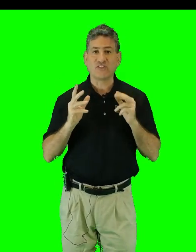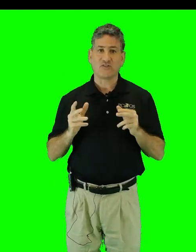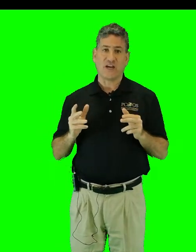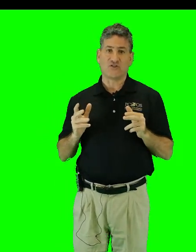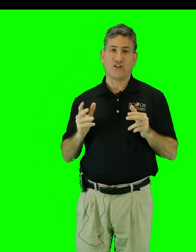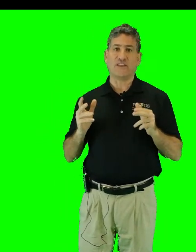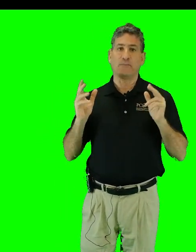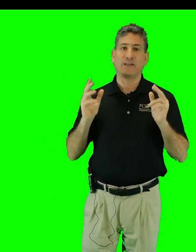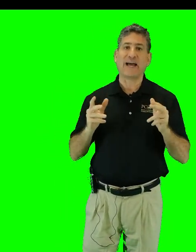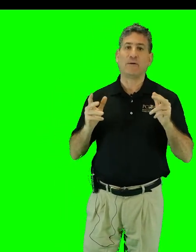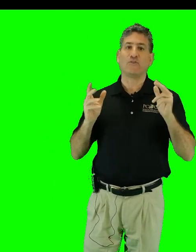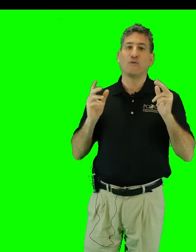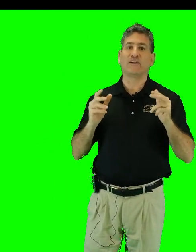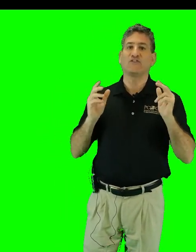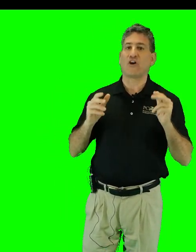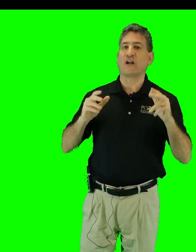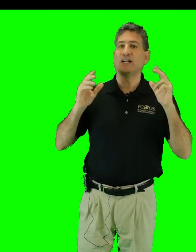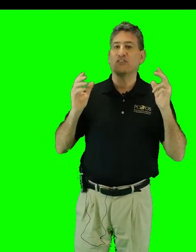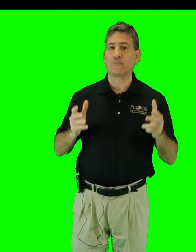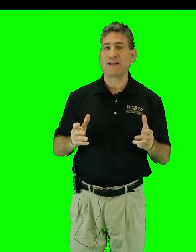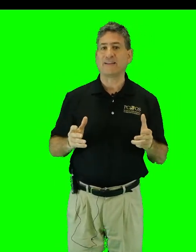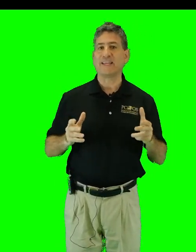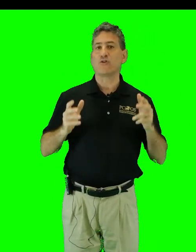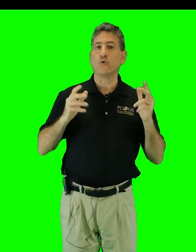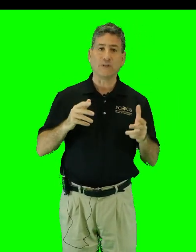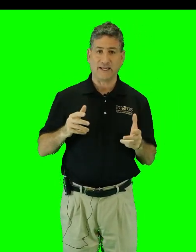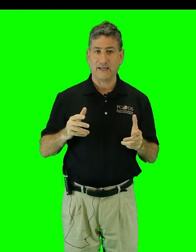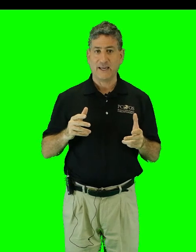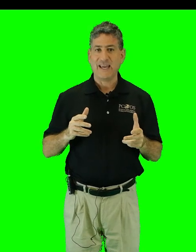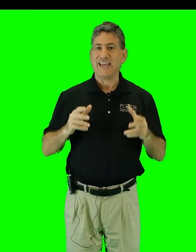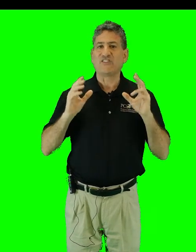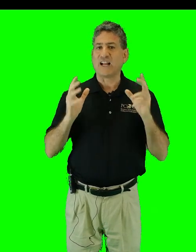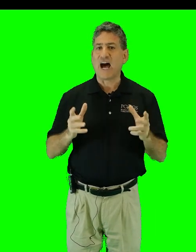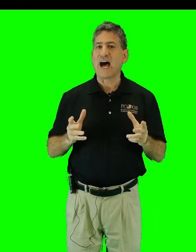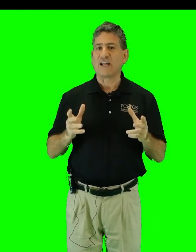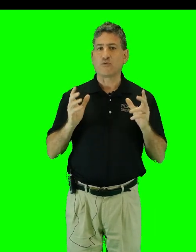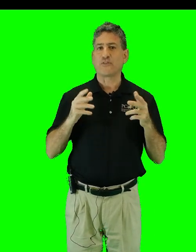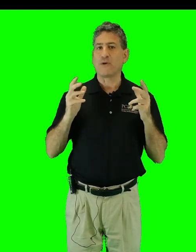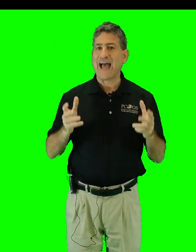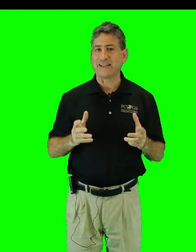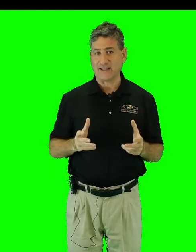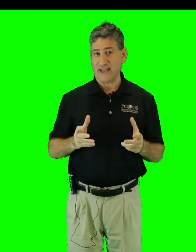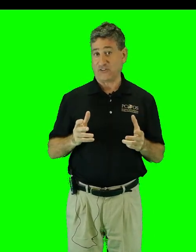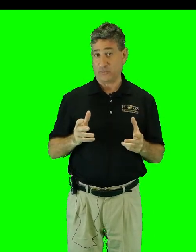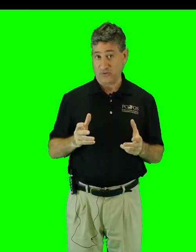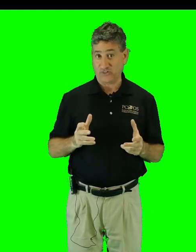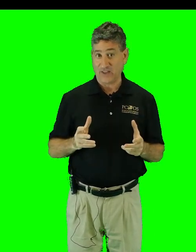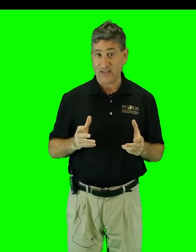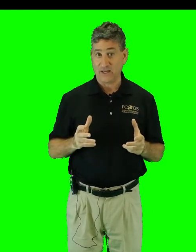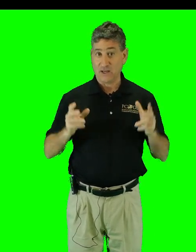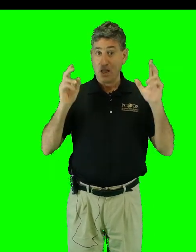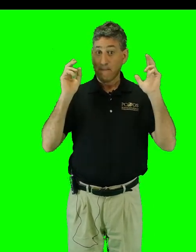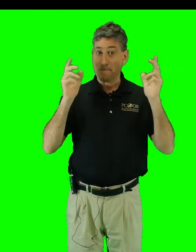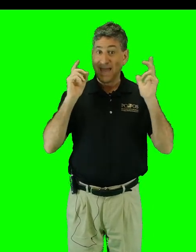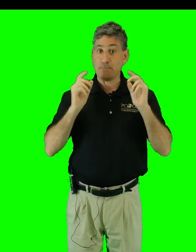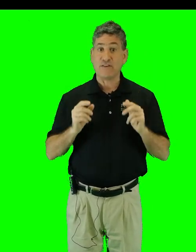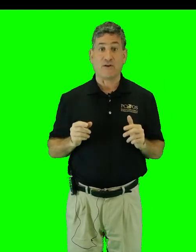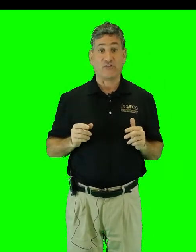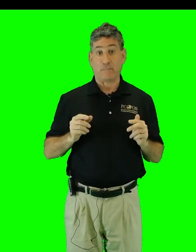suggestion that the planet was going to start unexpectedly cooling is at odds with reality, experts say. Maybe there is a